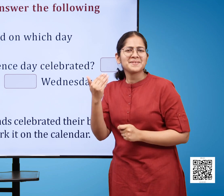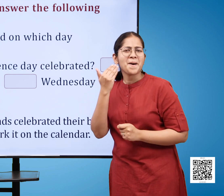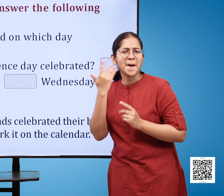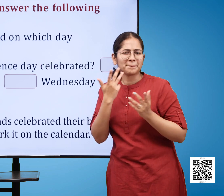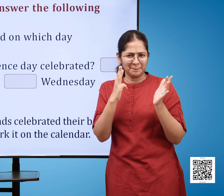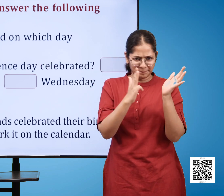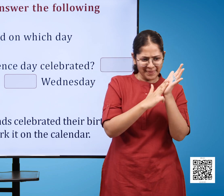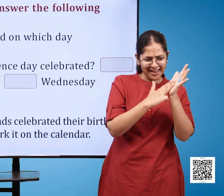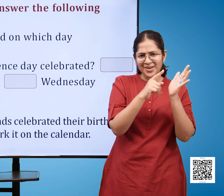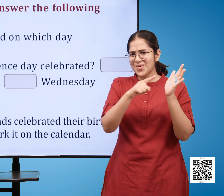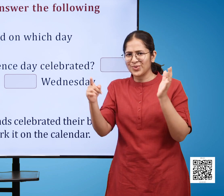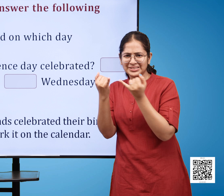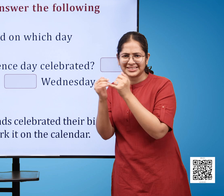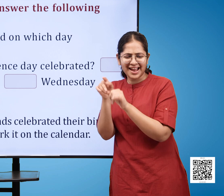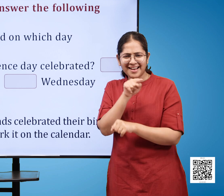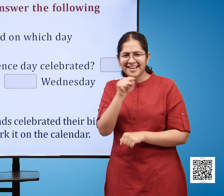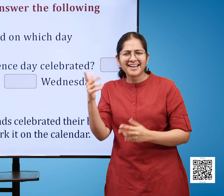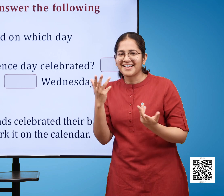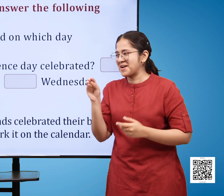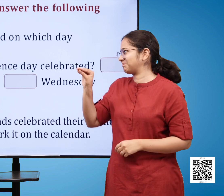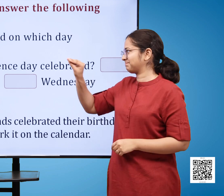which day of the month blank